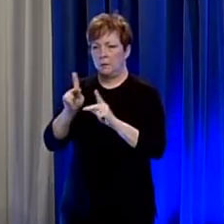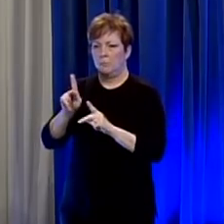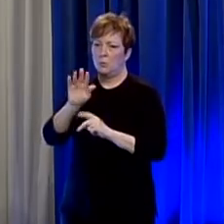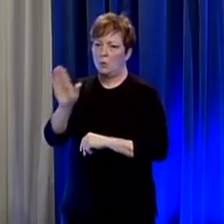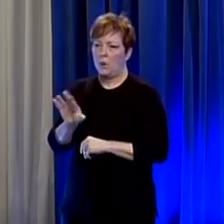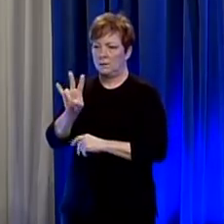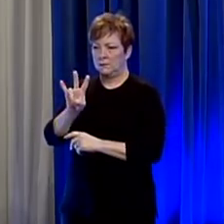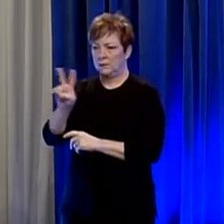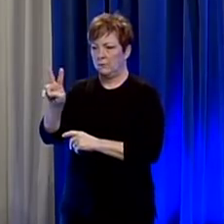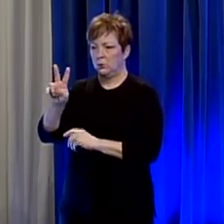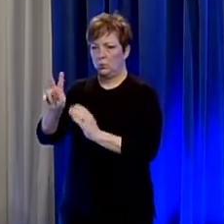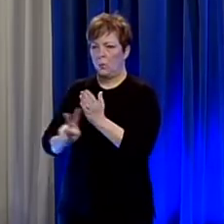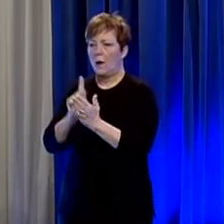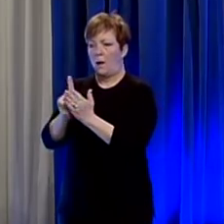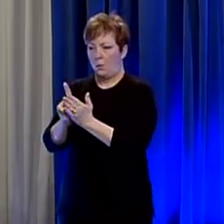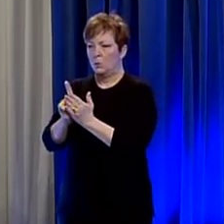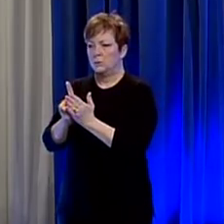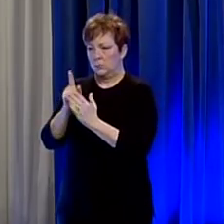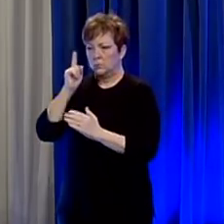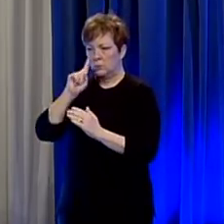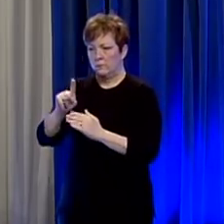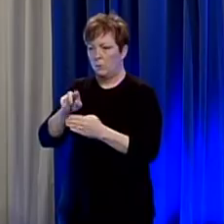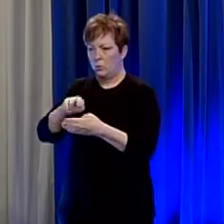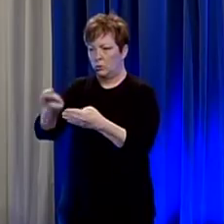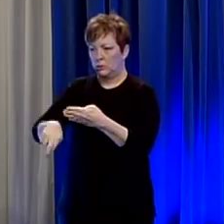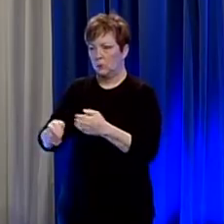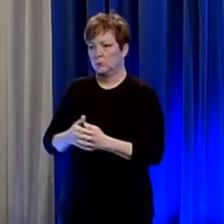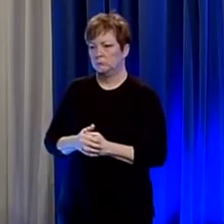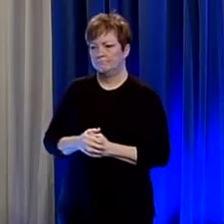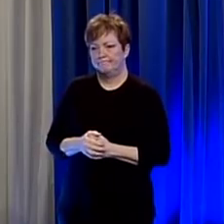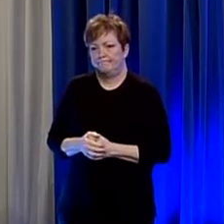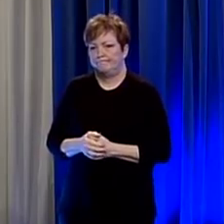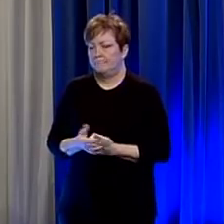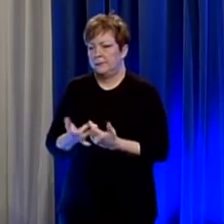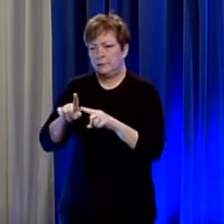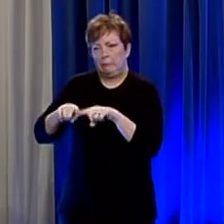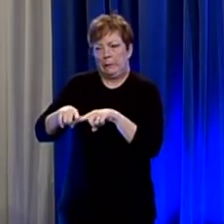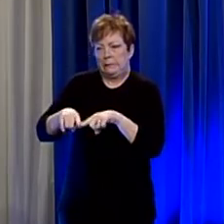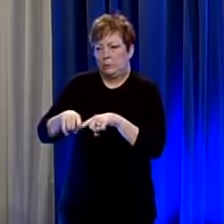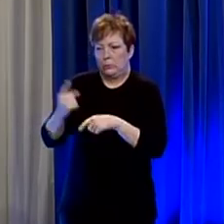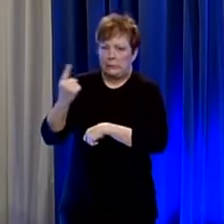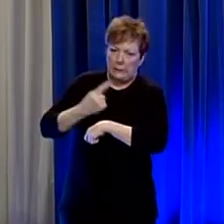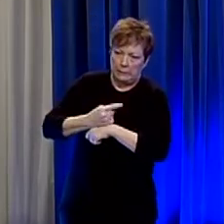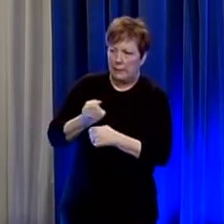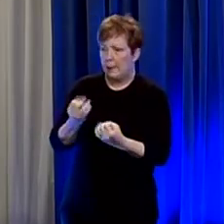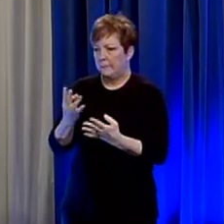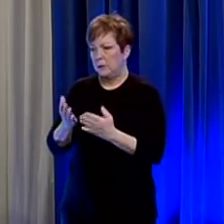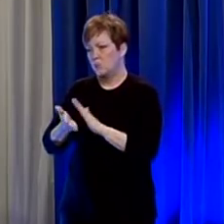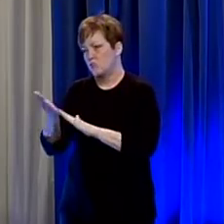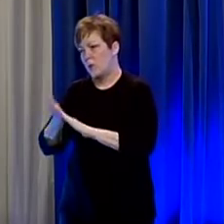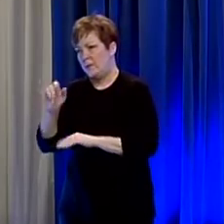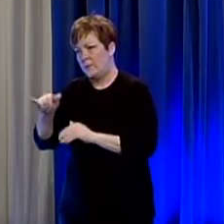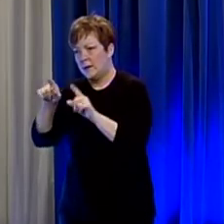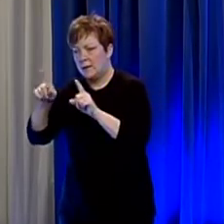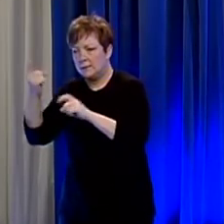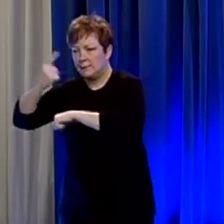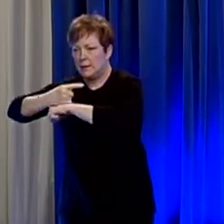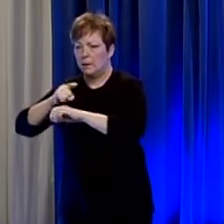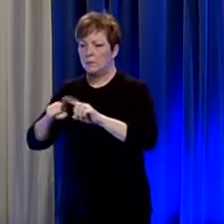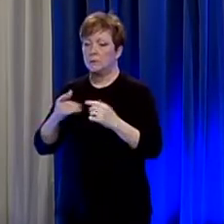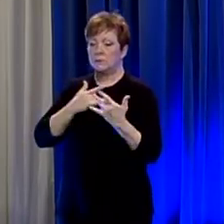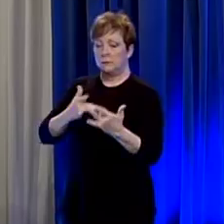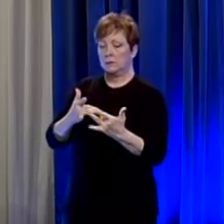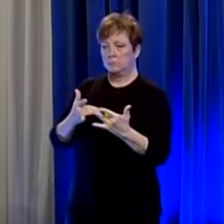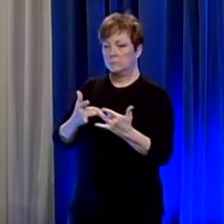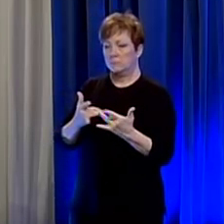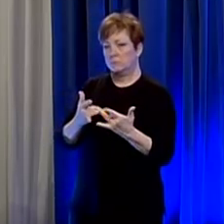turnaround um so it it it depends on a given day when they come in and how many are being run that day but we generally are still trying to